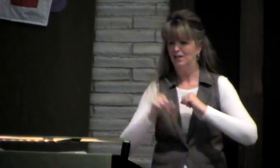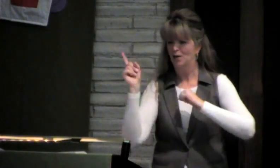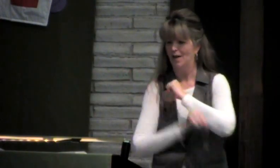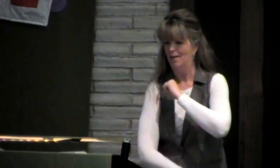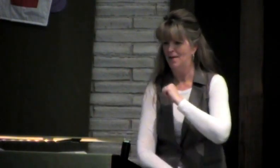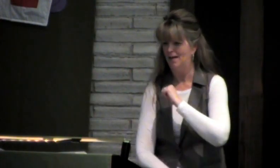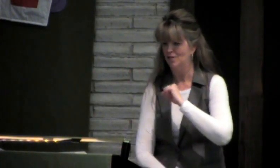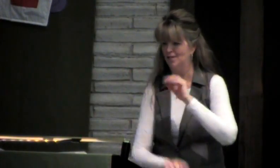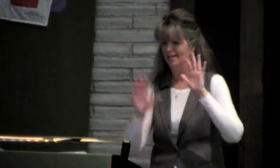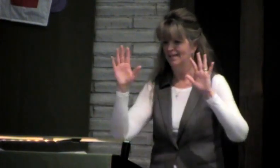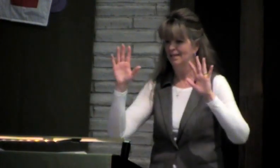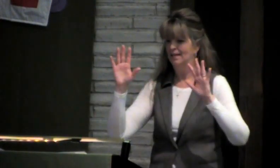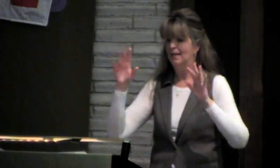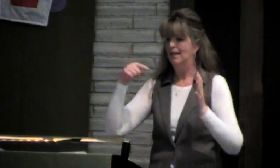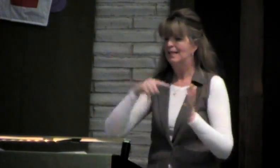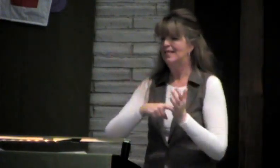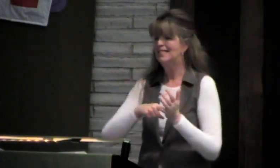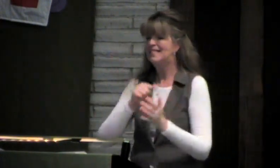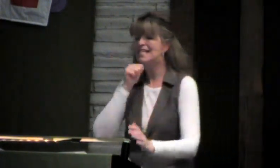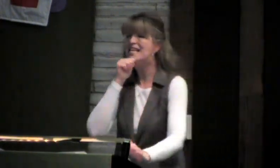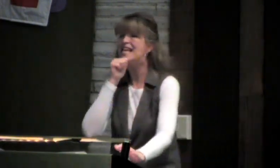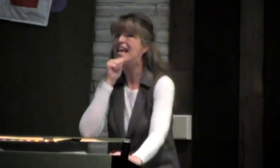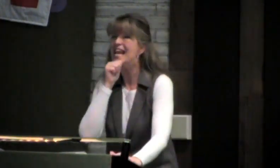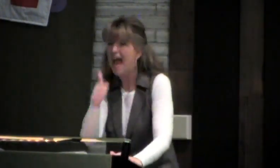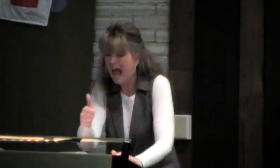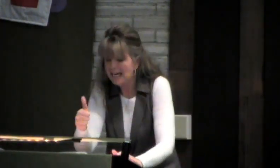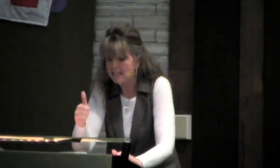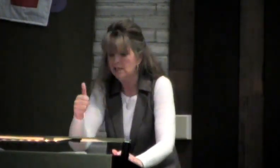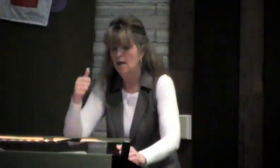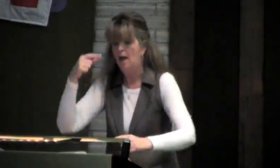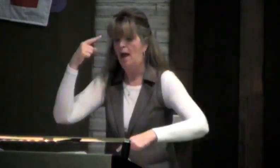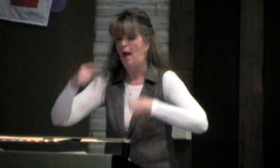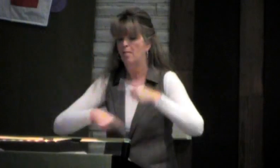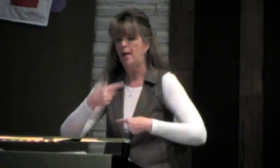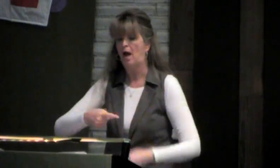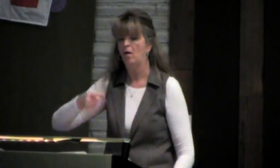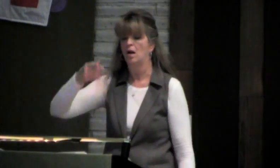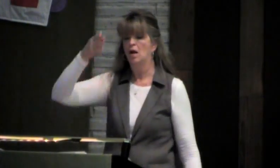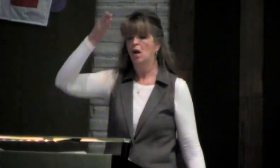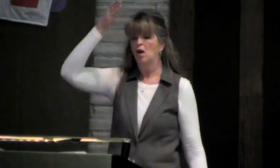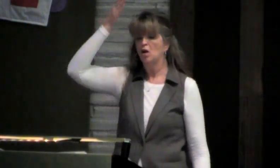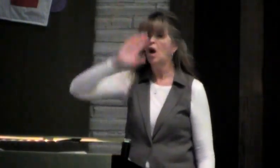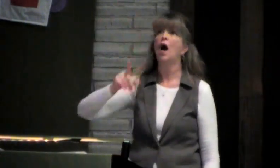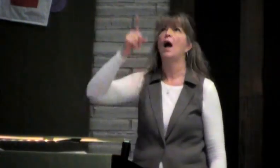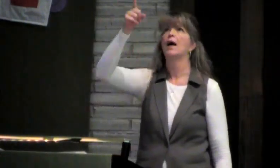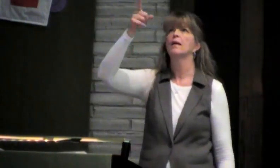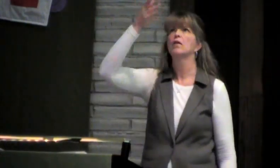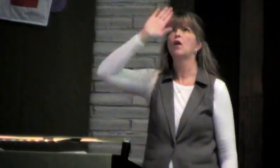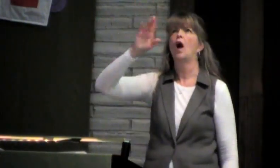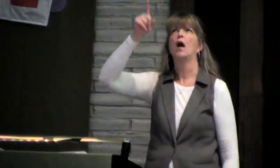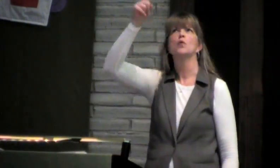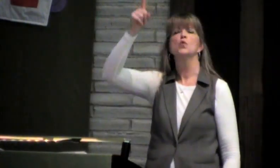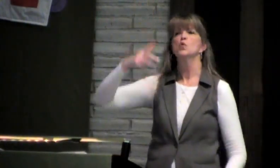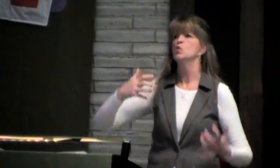with judging and condemnation. This is absolutely not about God